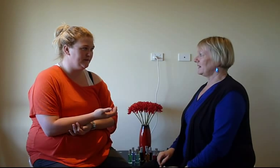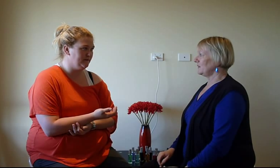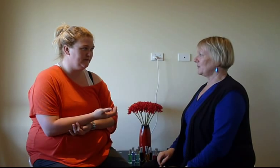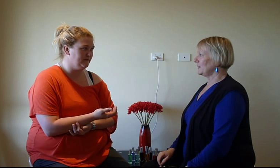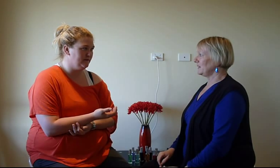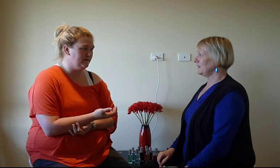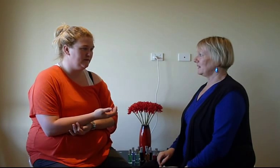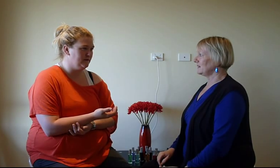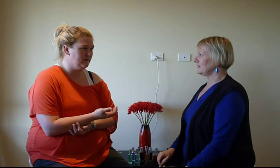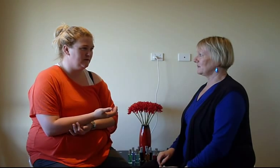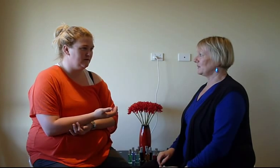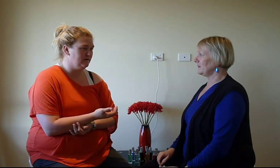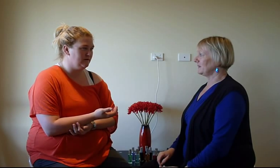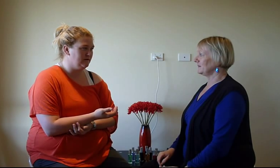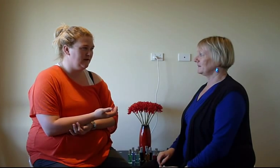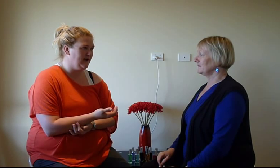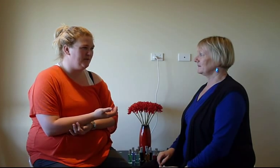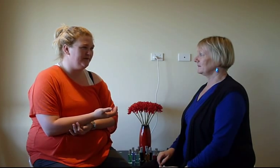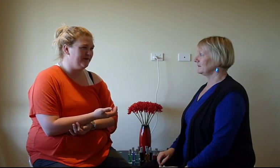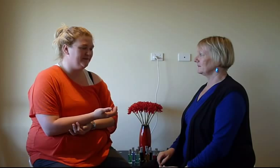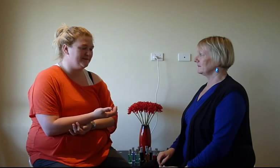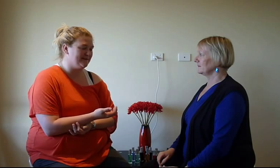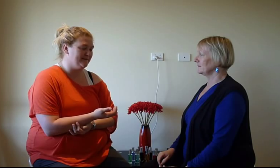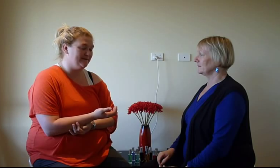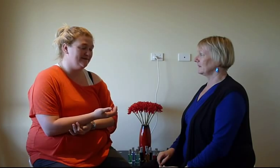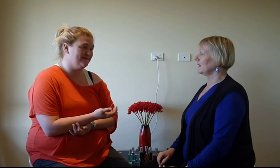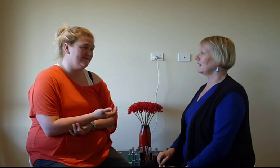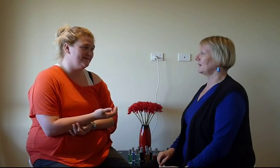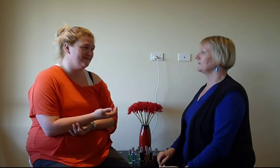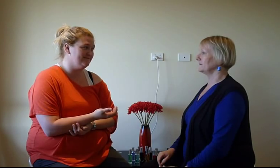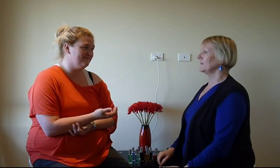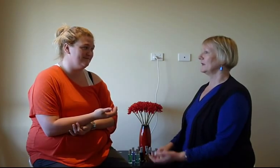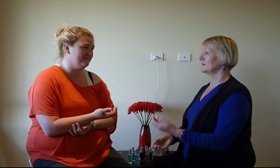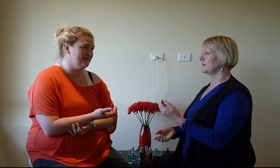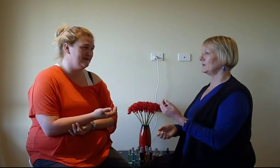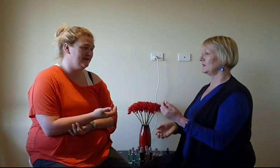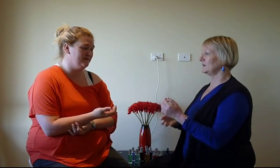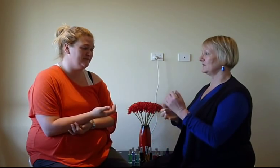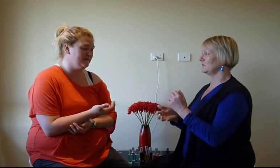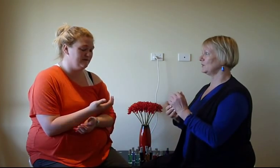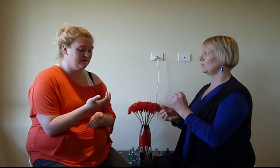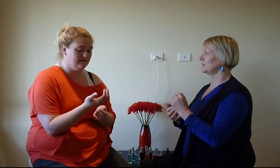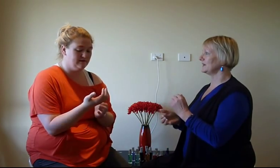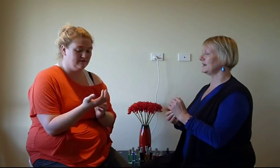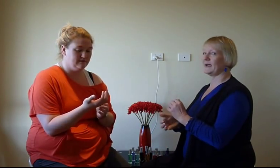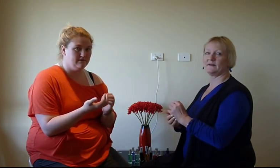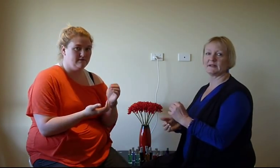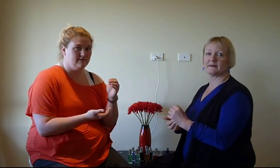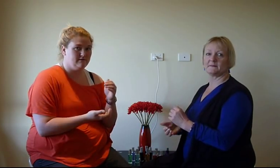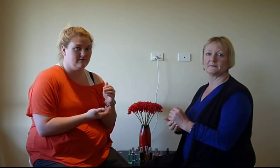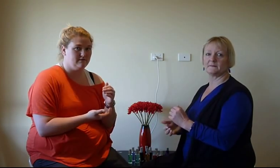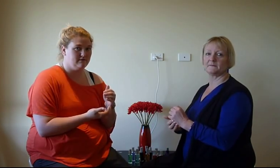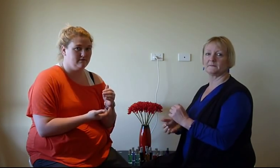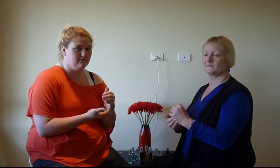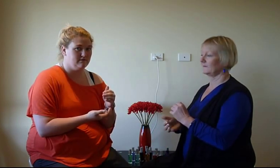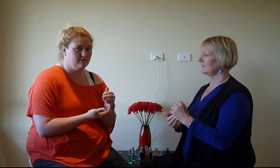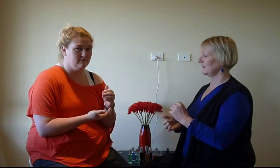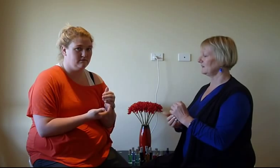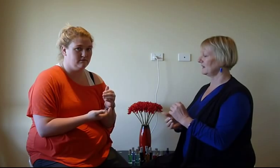in your body, that disappointment? No, I probably felt it in my stomach. Okay. So do some work. What is it out of ten? Is that